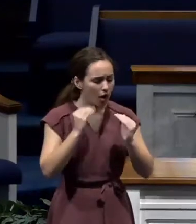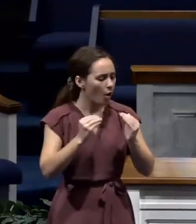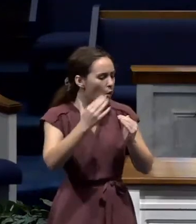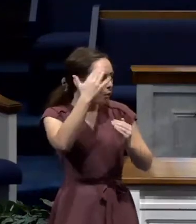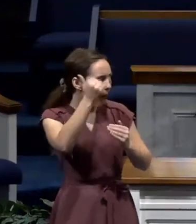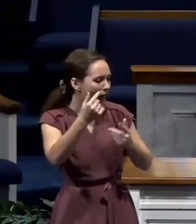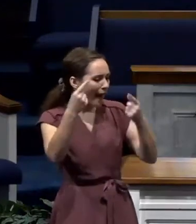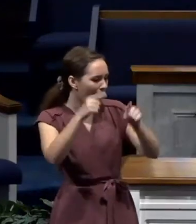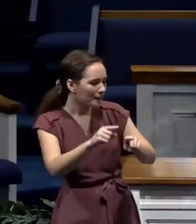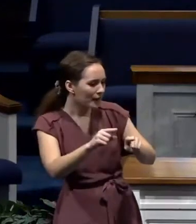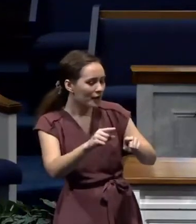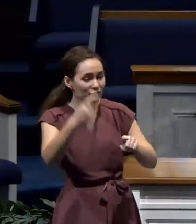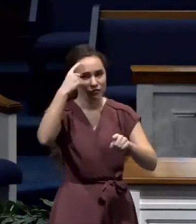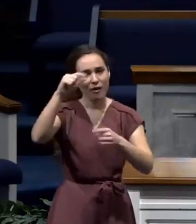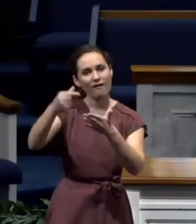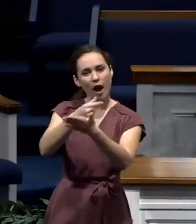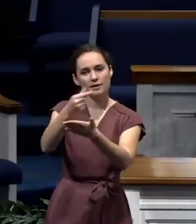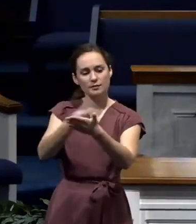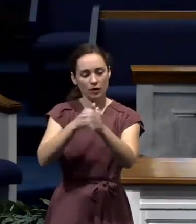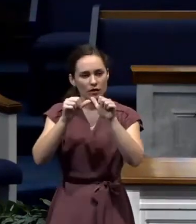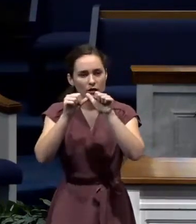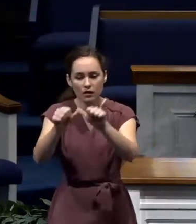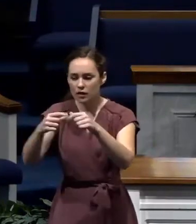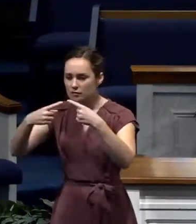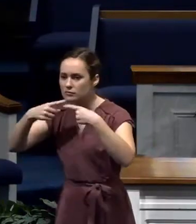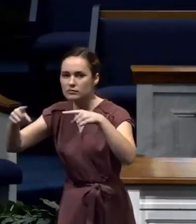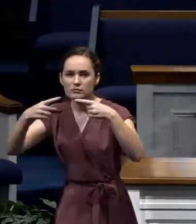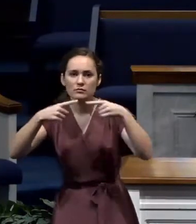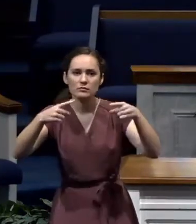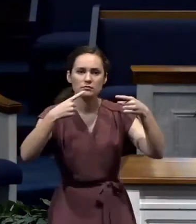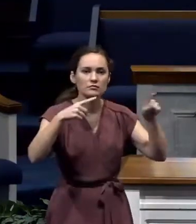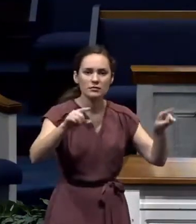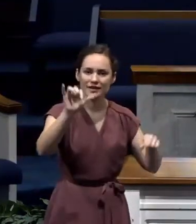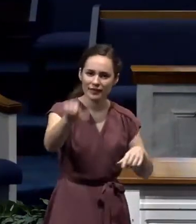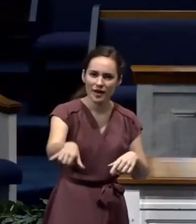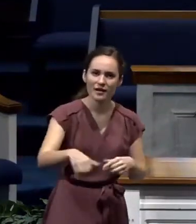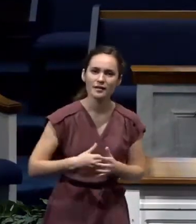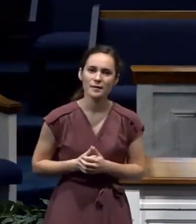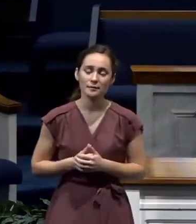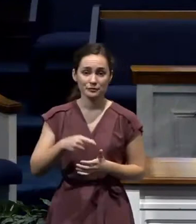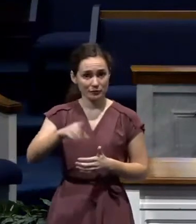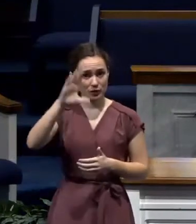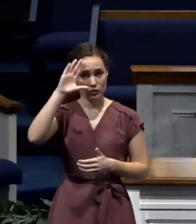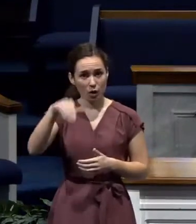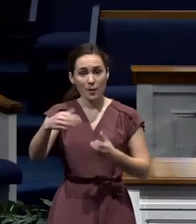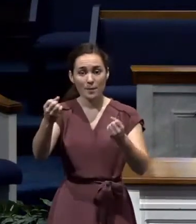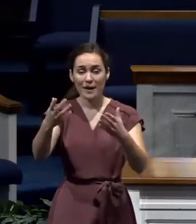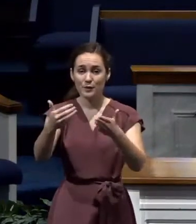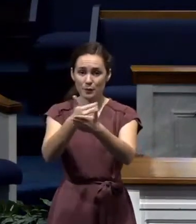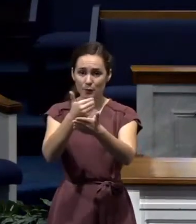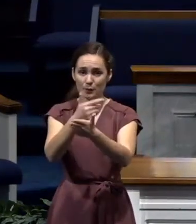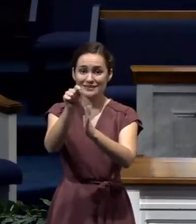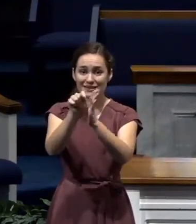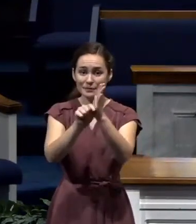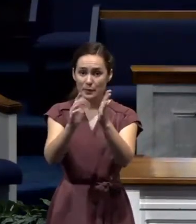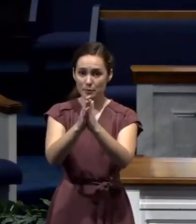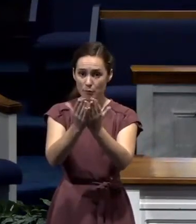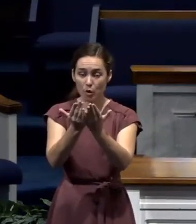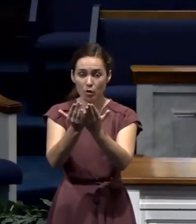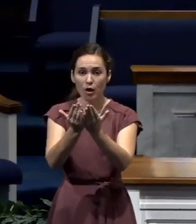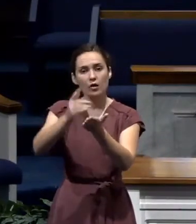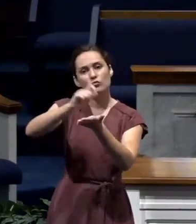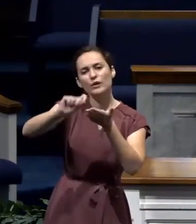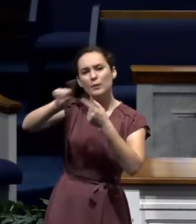of the gospel. Did you know that many of the books of the New Testament were written during a